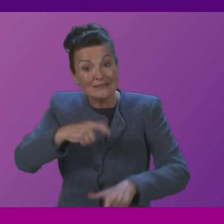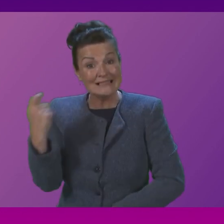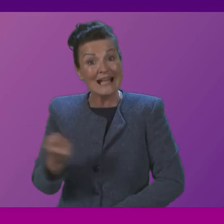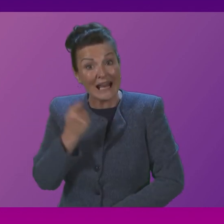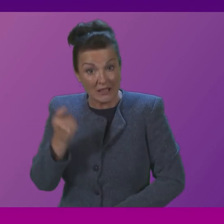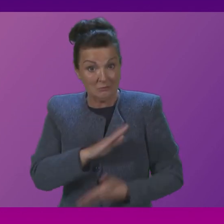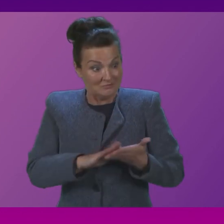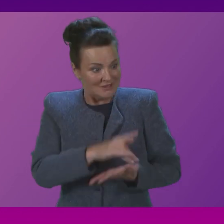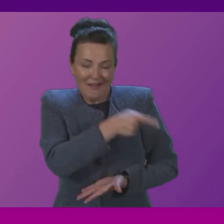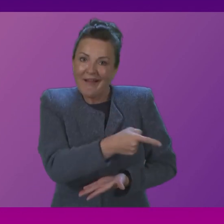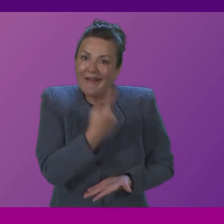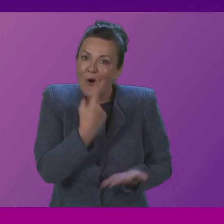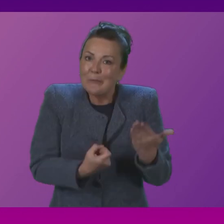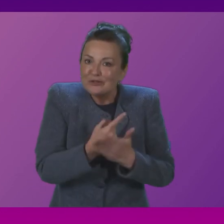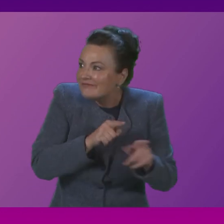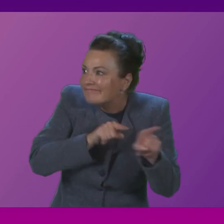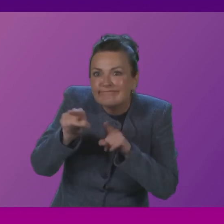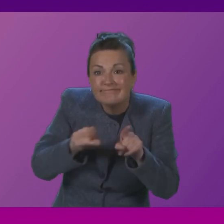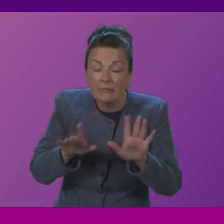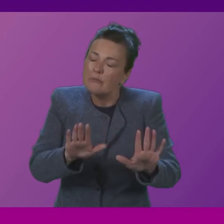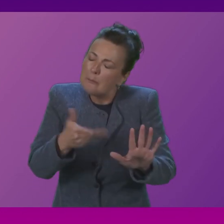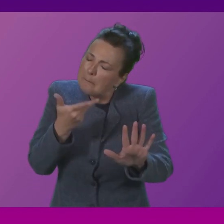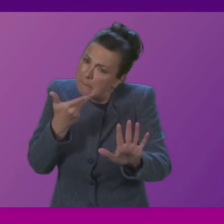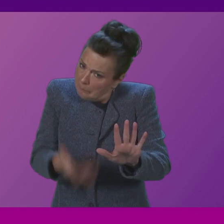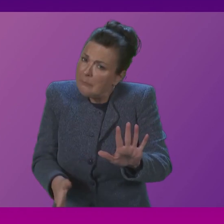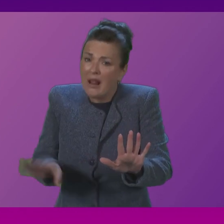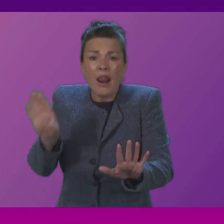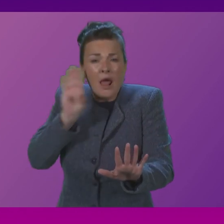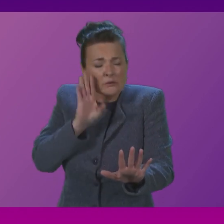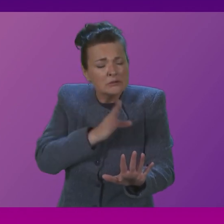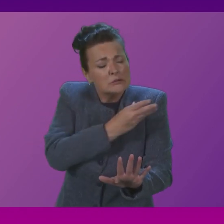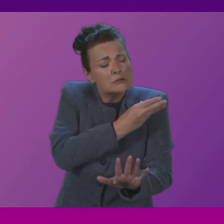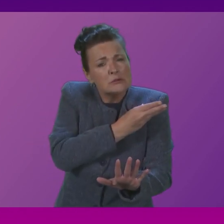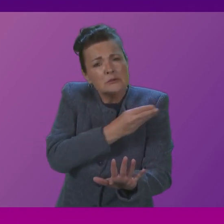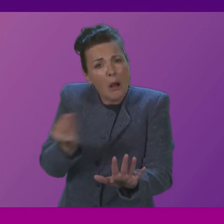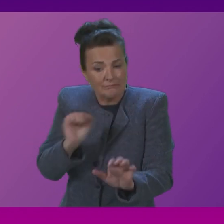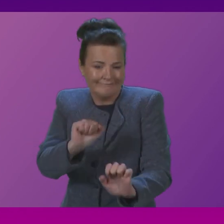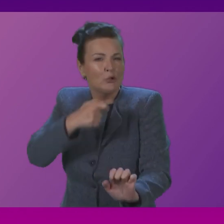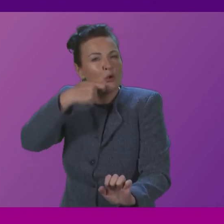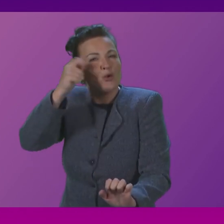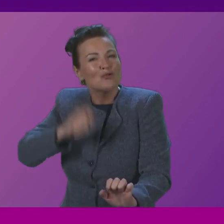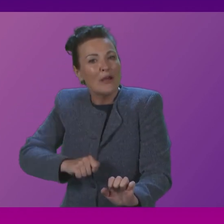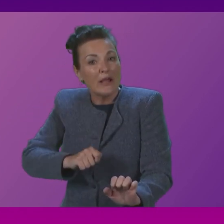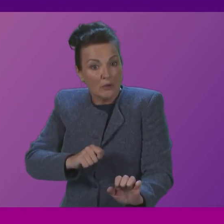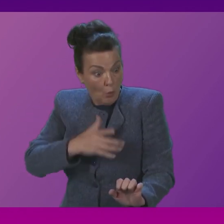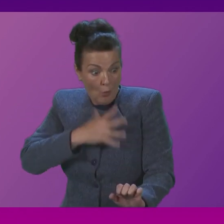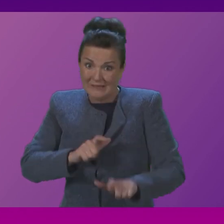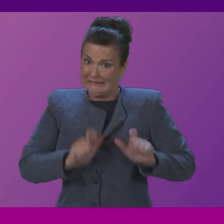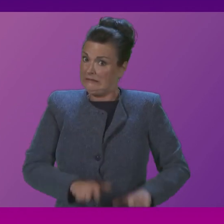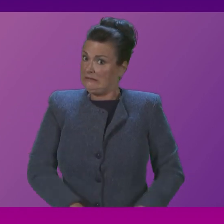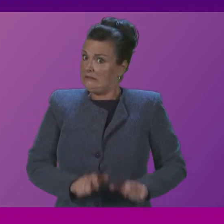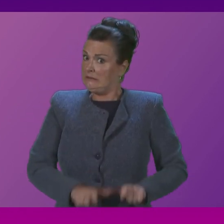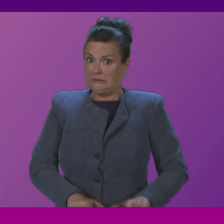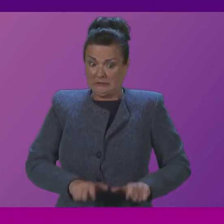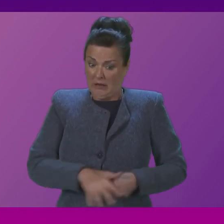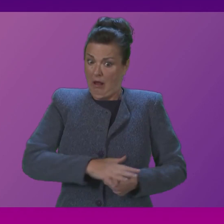exactly that we have of course listened to some of those from Ukraine there that wanted to stay in the